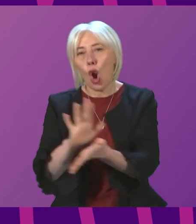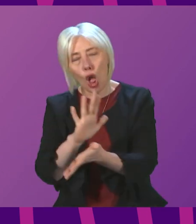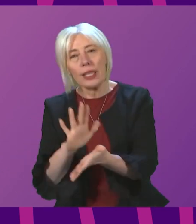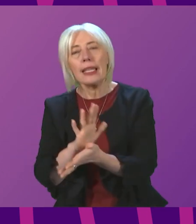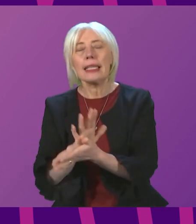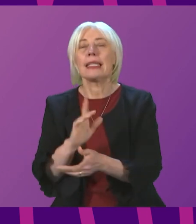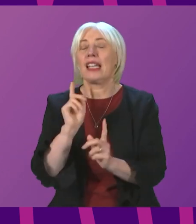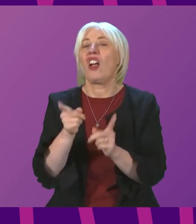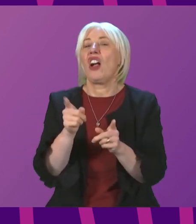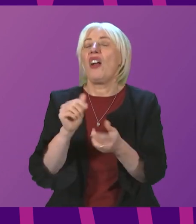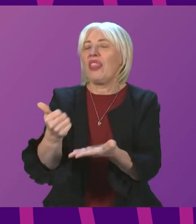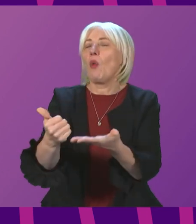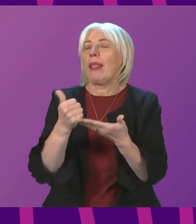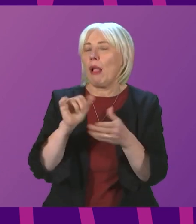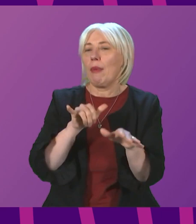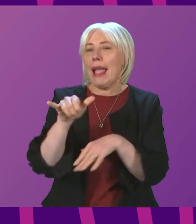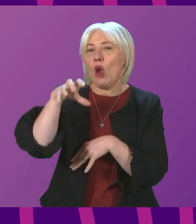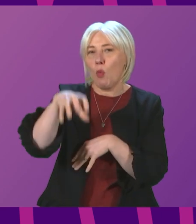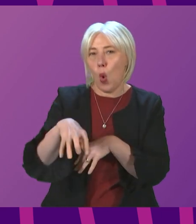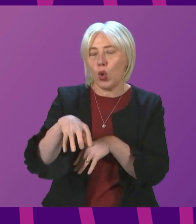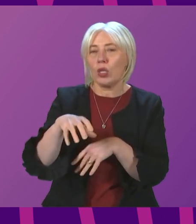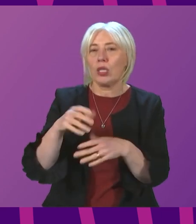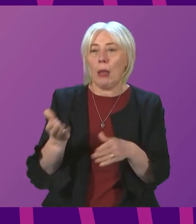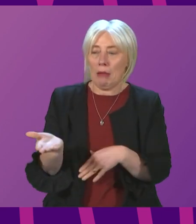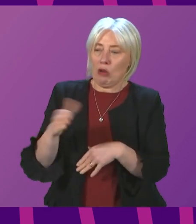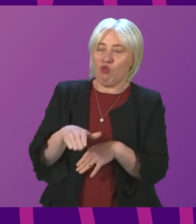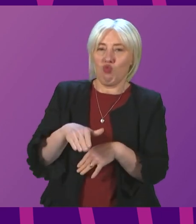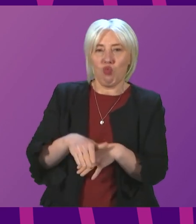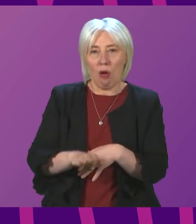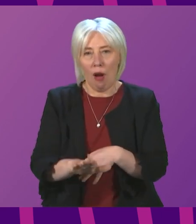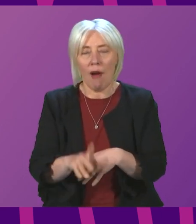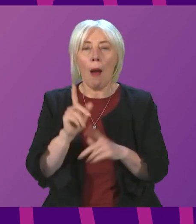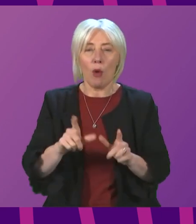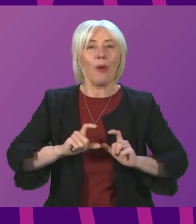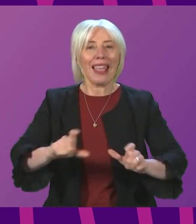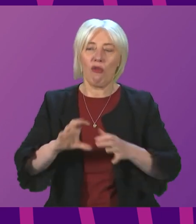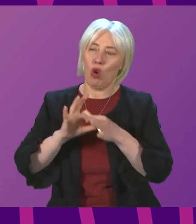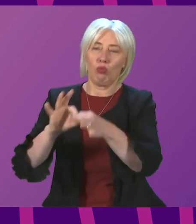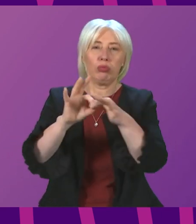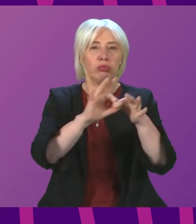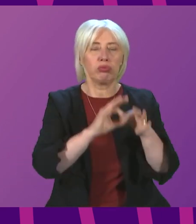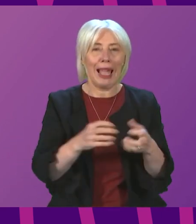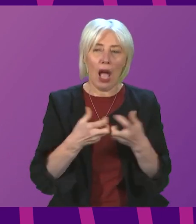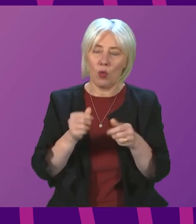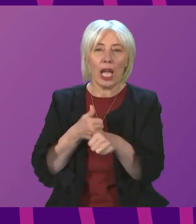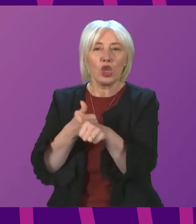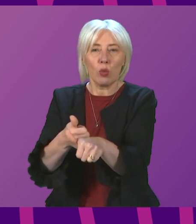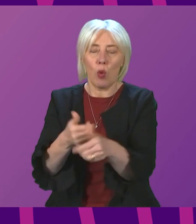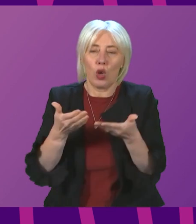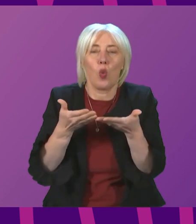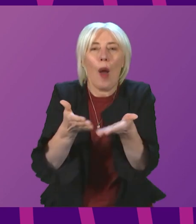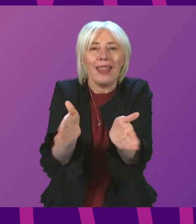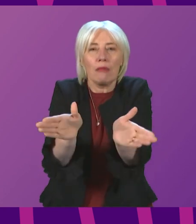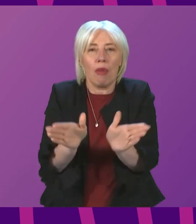will help the airport sector with that process of recovery. But we will continue to engage with them about how we can support the wider sector